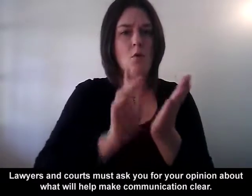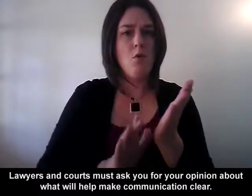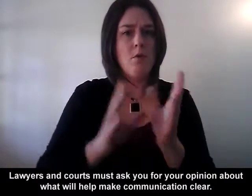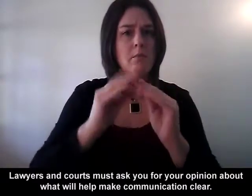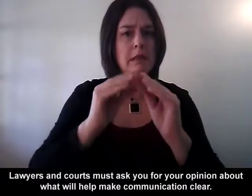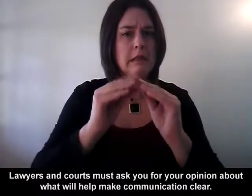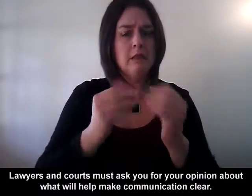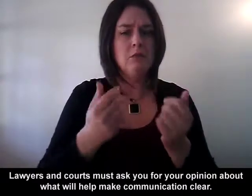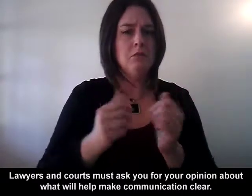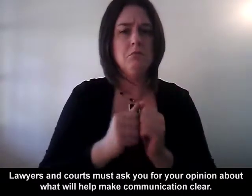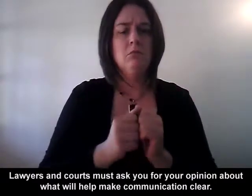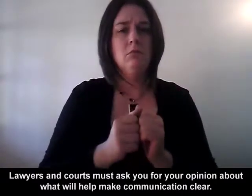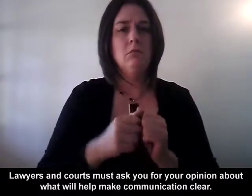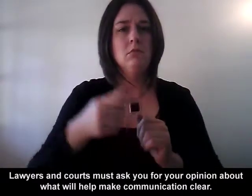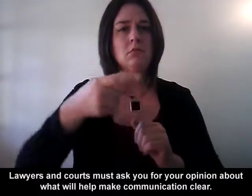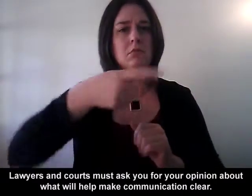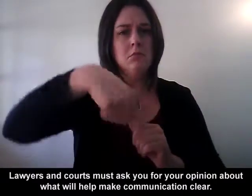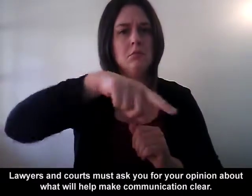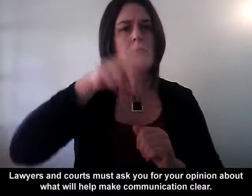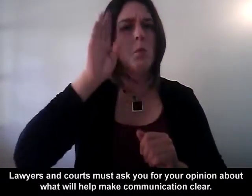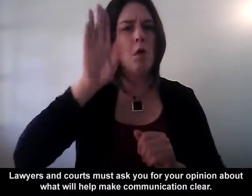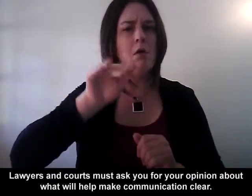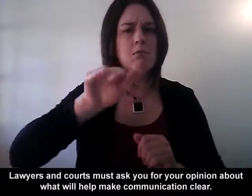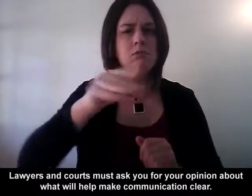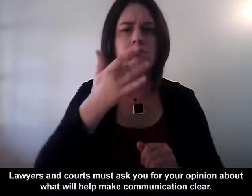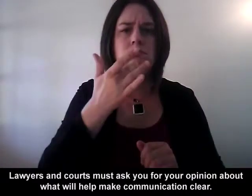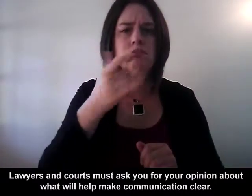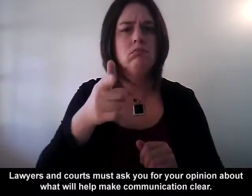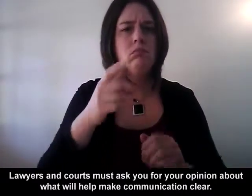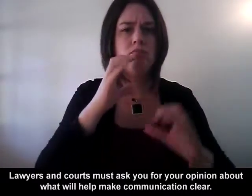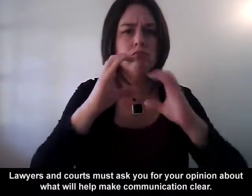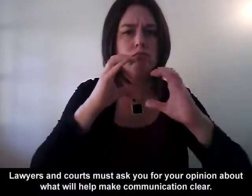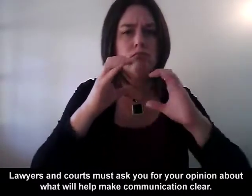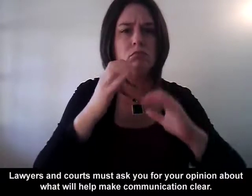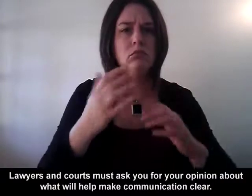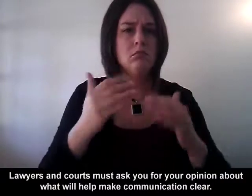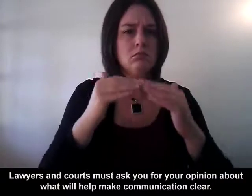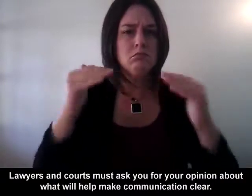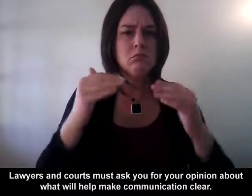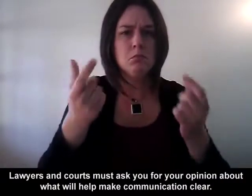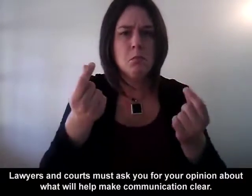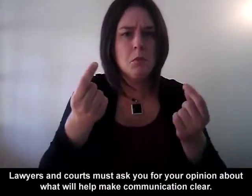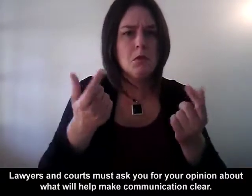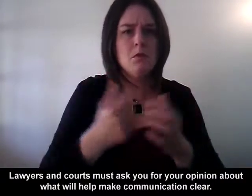Lawyers and courts must ask you for your opinion about what will help make communication clear.